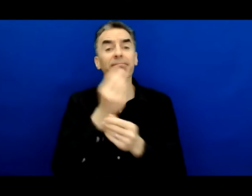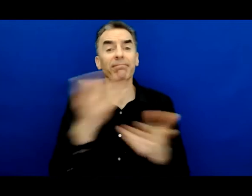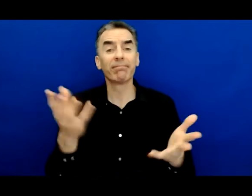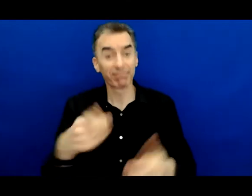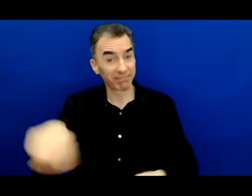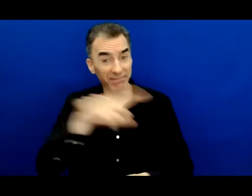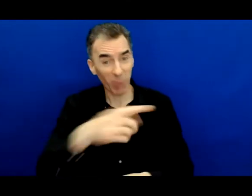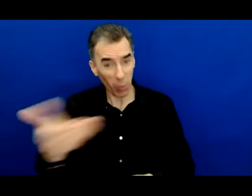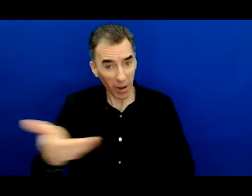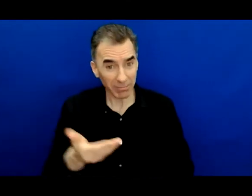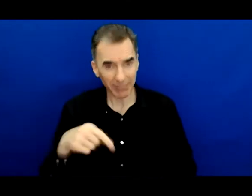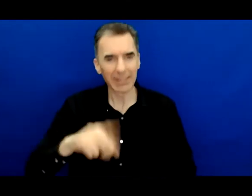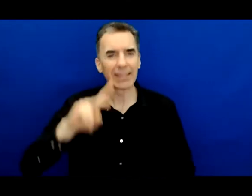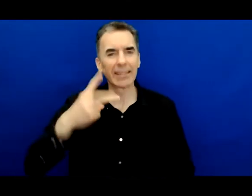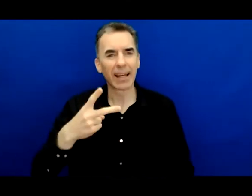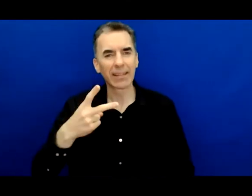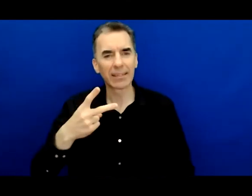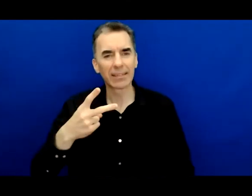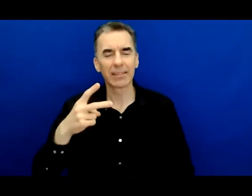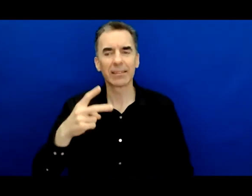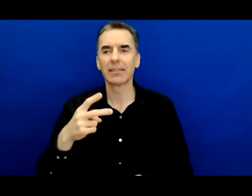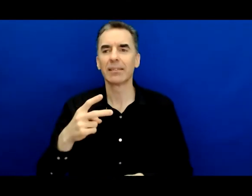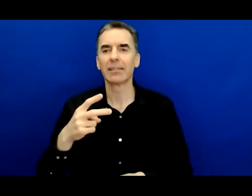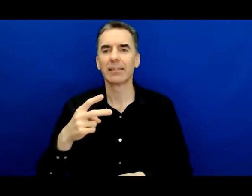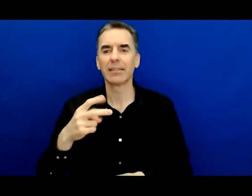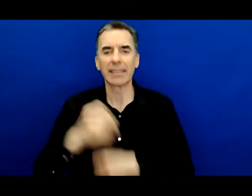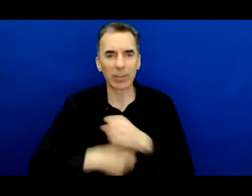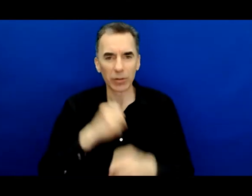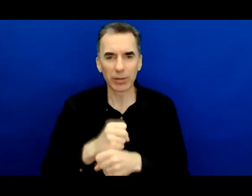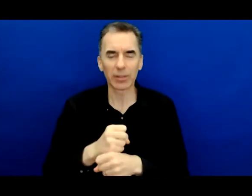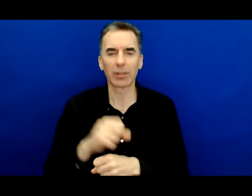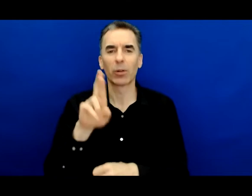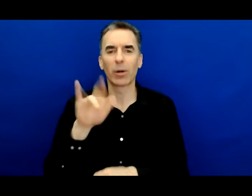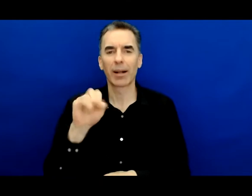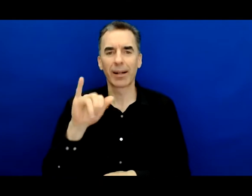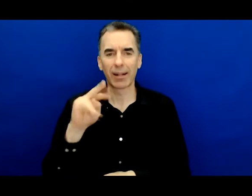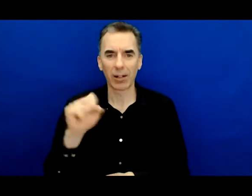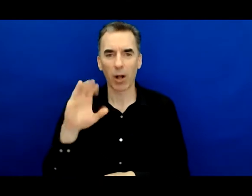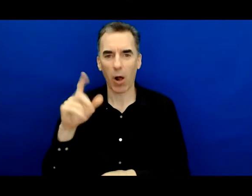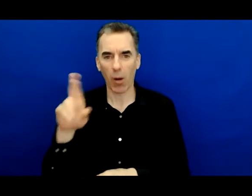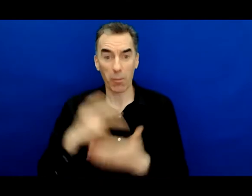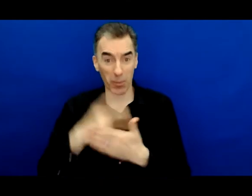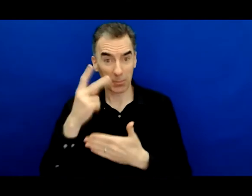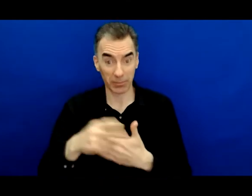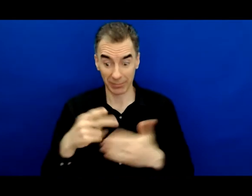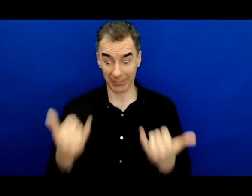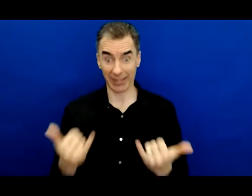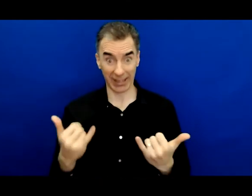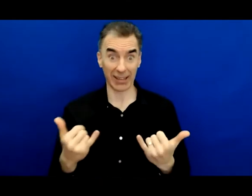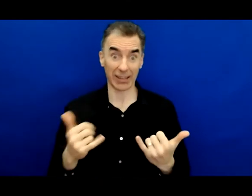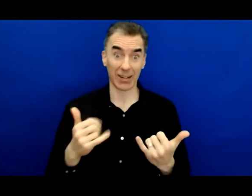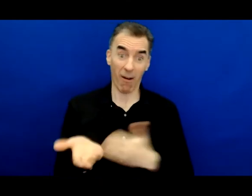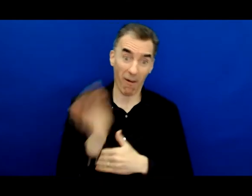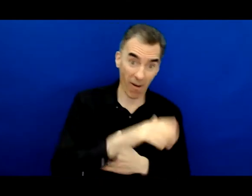to our second annual Rising Scholar Symposium. I'm very excited about today and tomorrow,